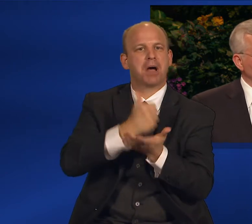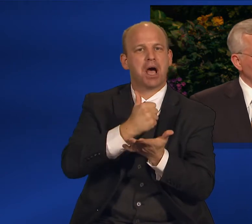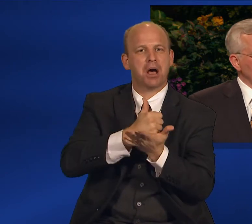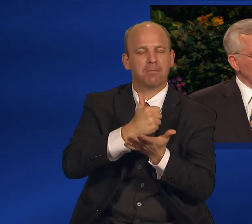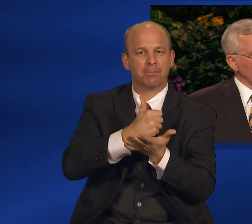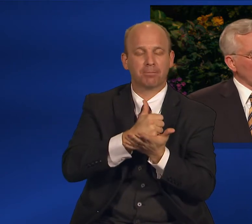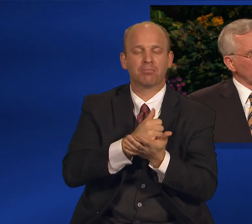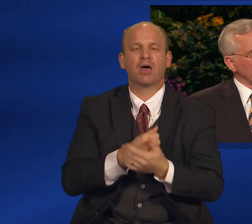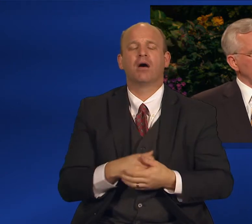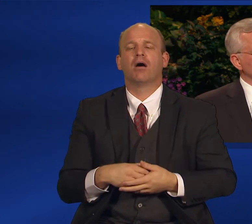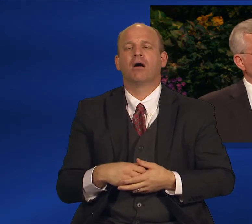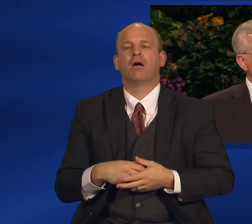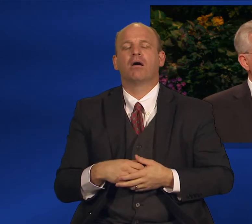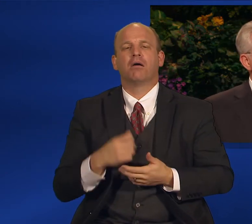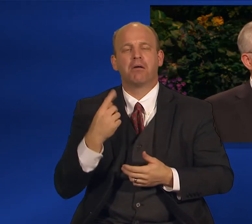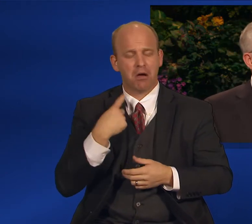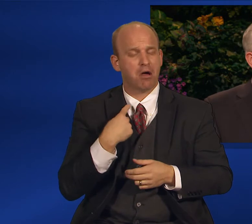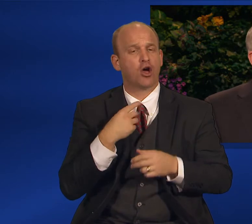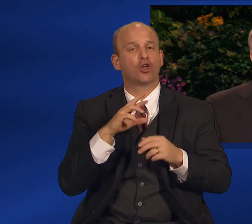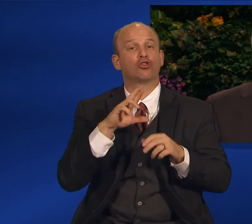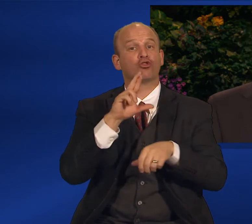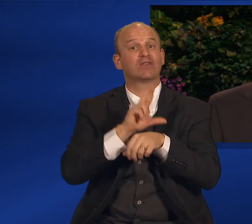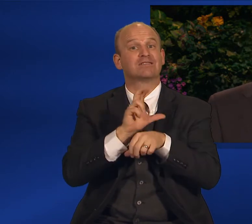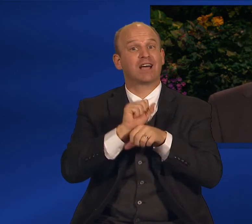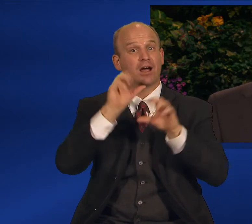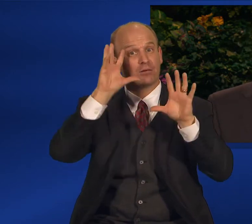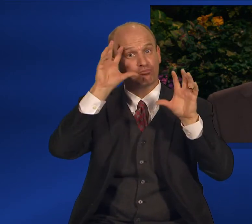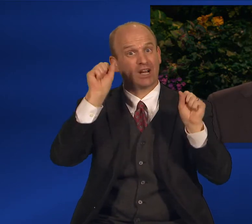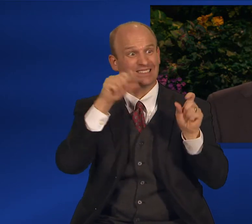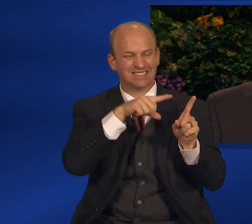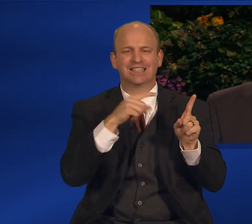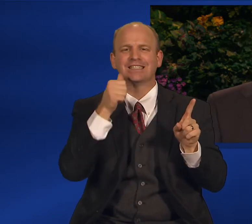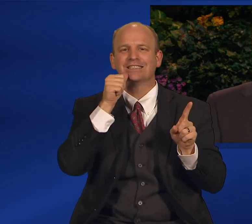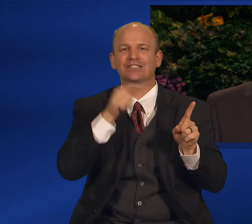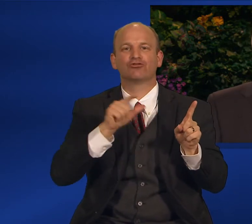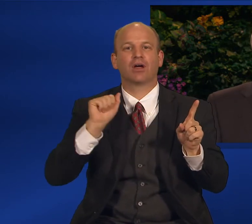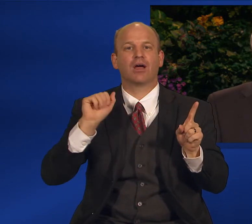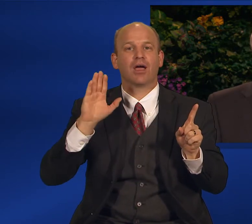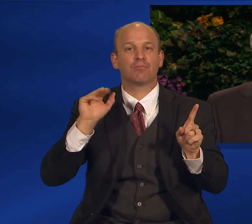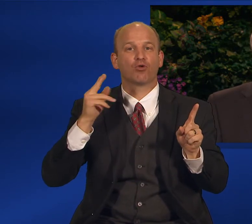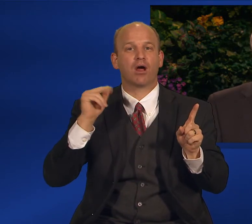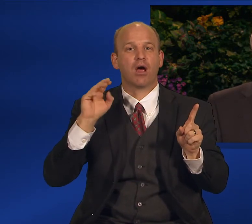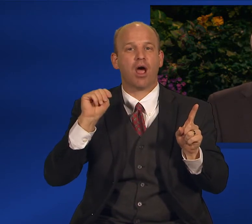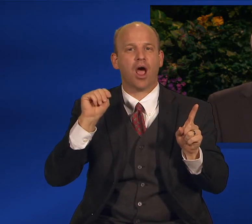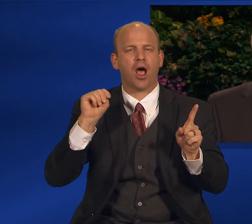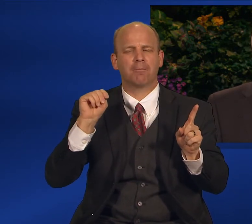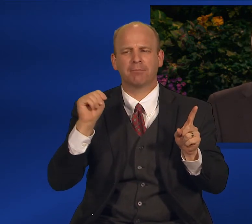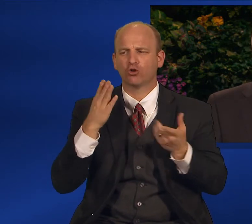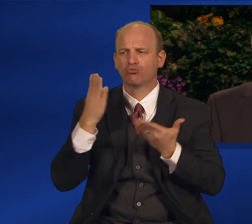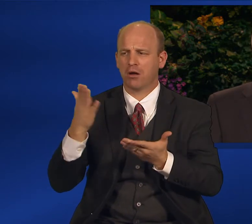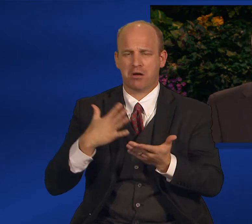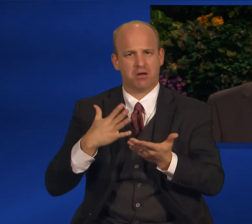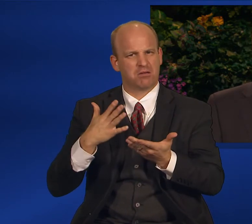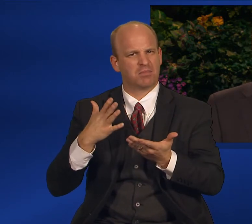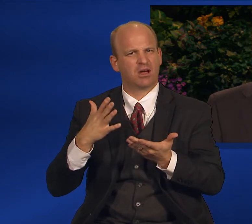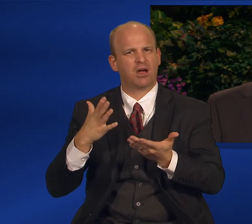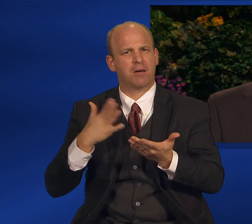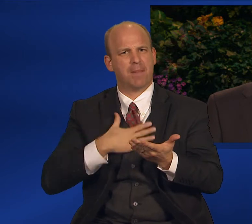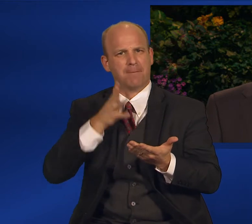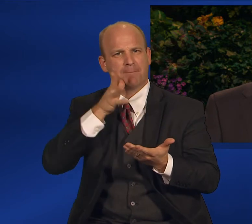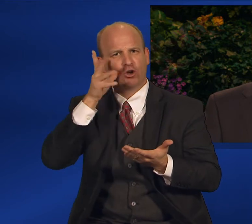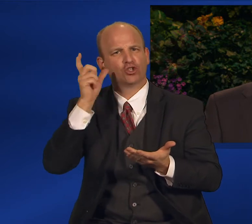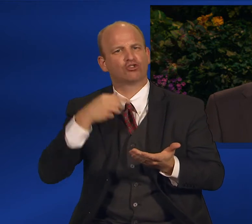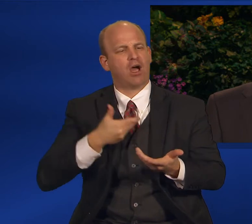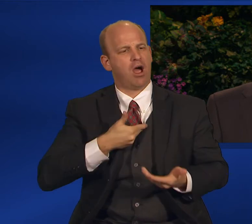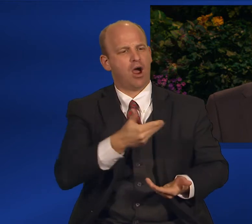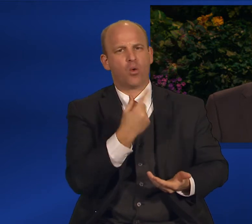help, the Ward Relief Society president, Sister Abraham, recommended that my parents hire a woman in the ward who desperately needed